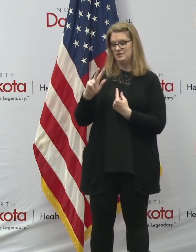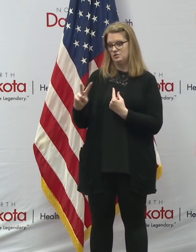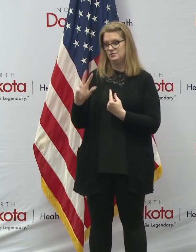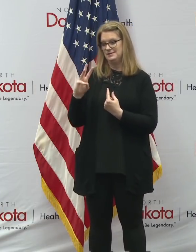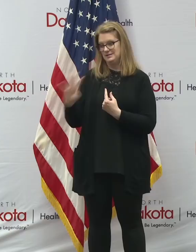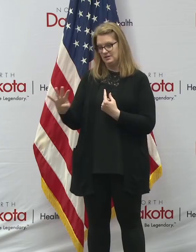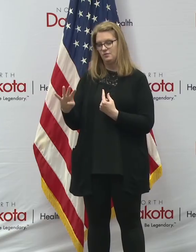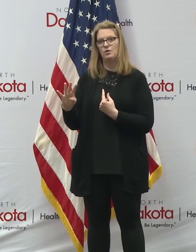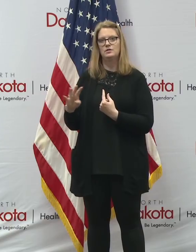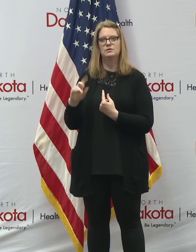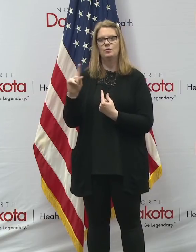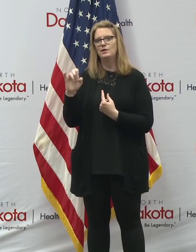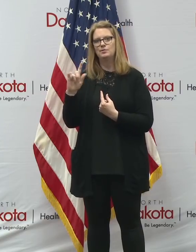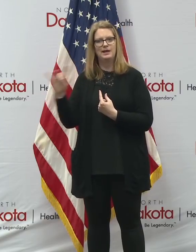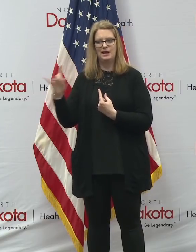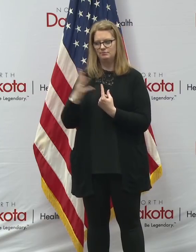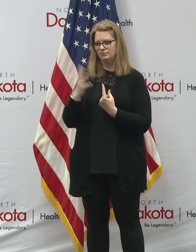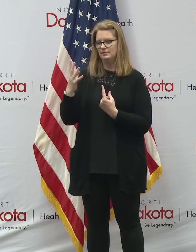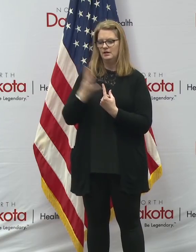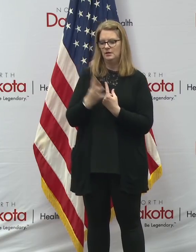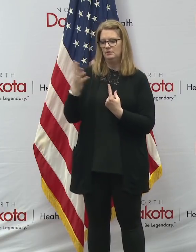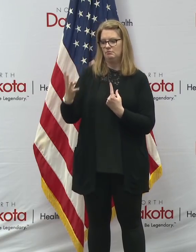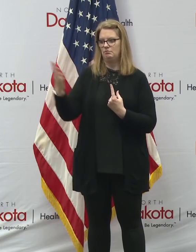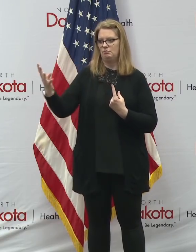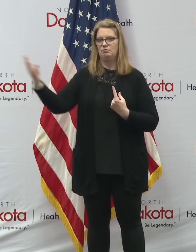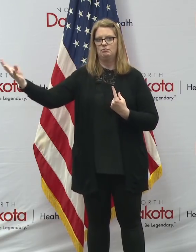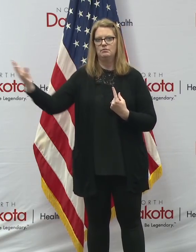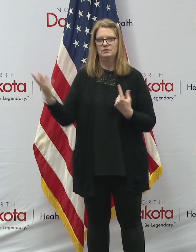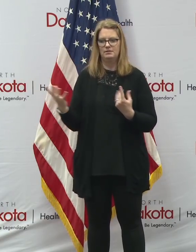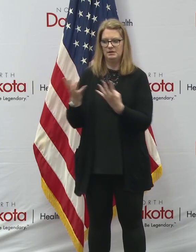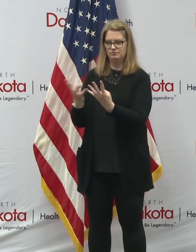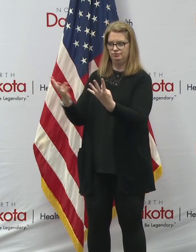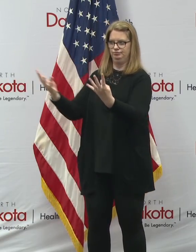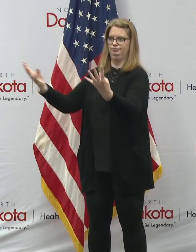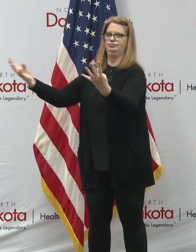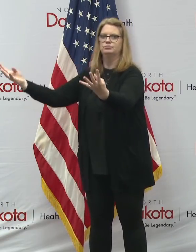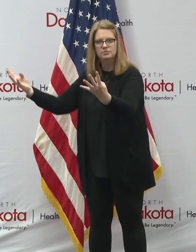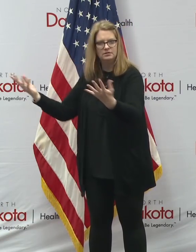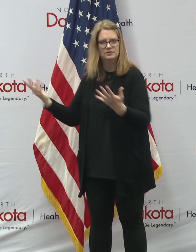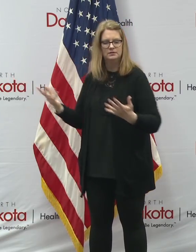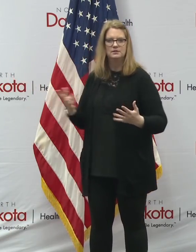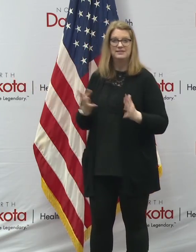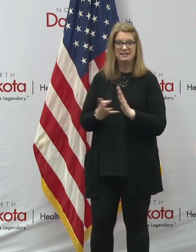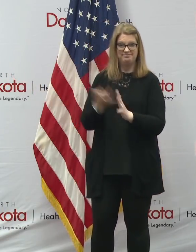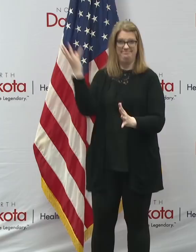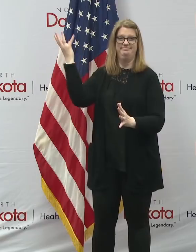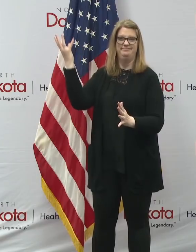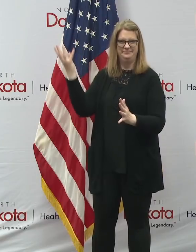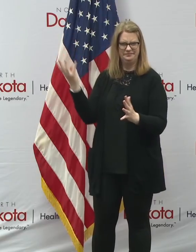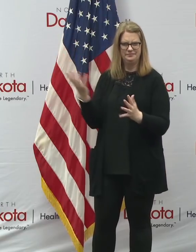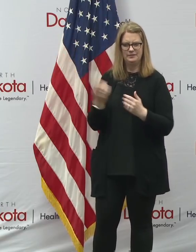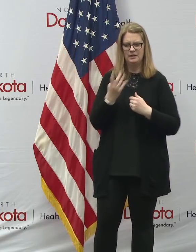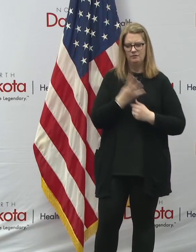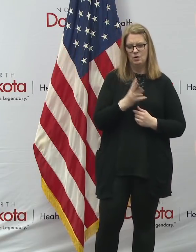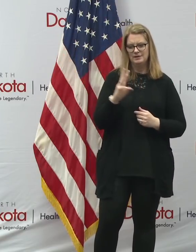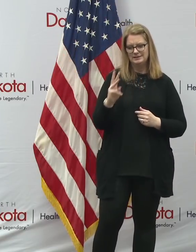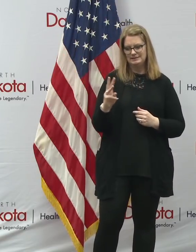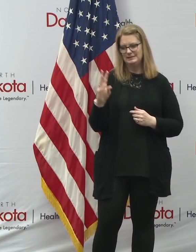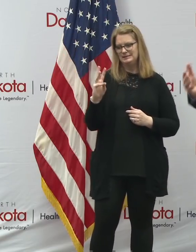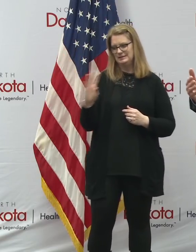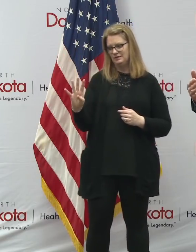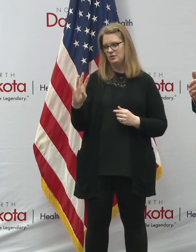to 64 to 128. I you're skipping steps along the way. I mean, that's for the two. On the four, it goes four, 16,